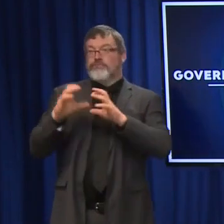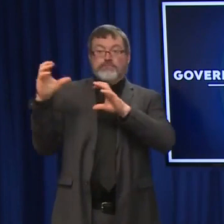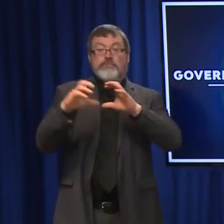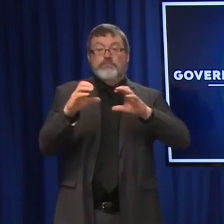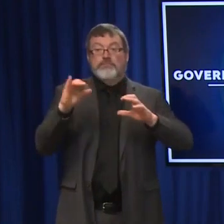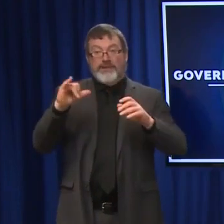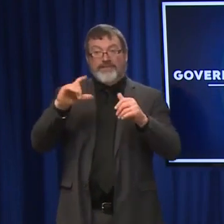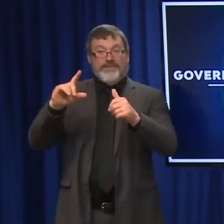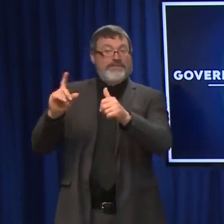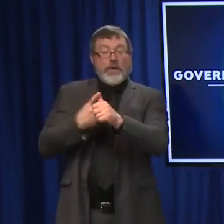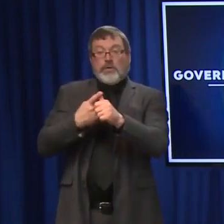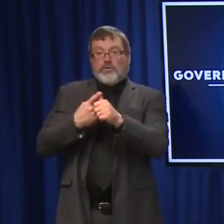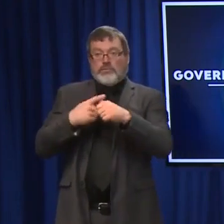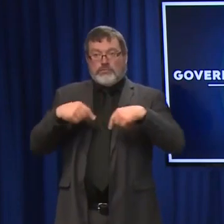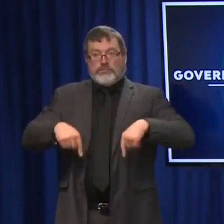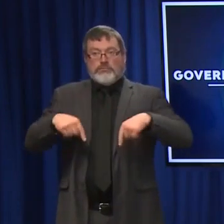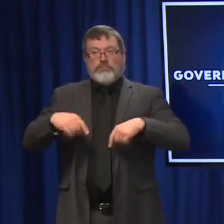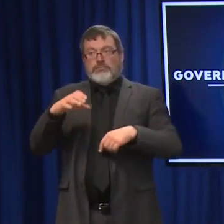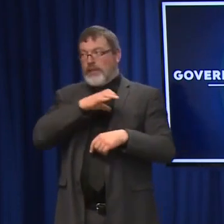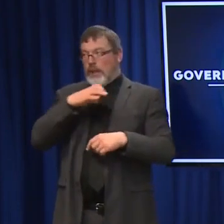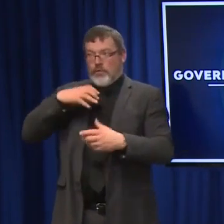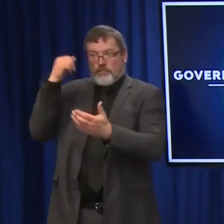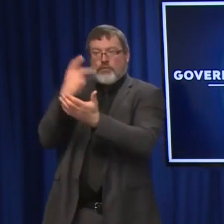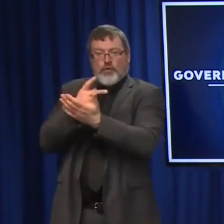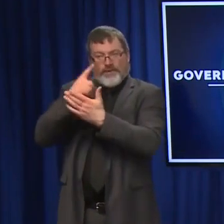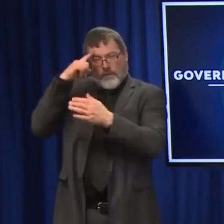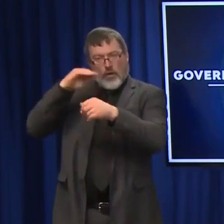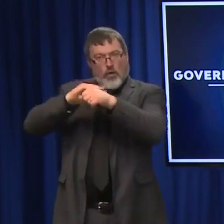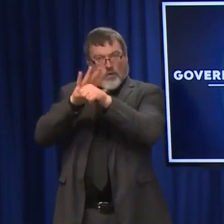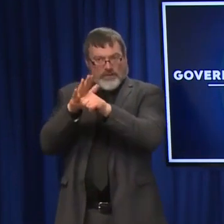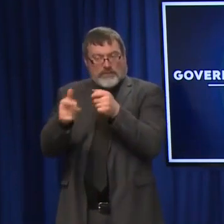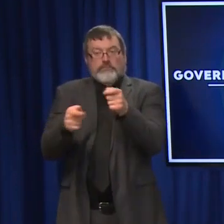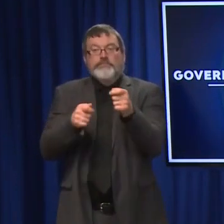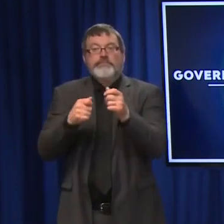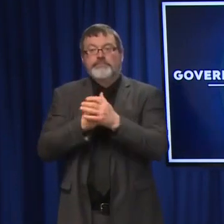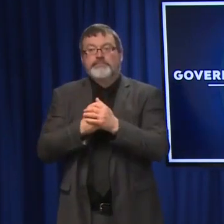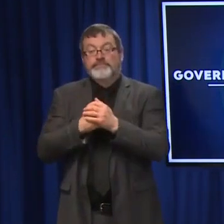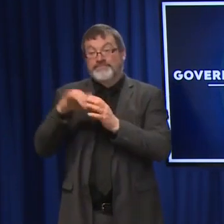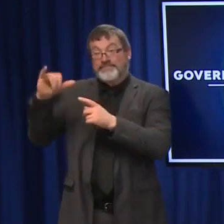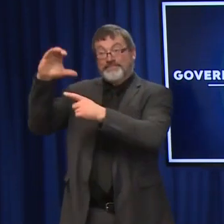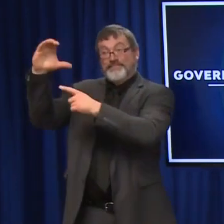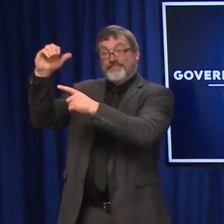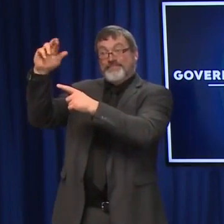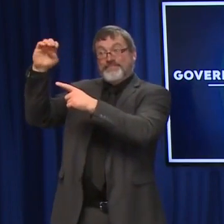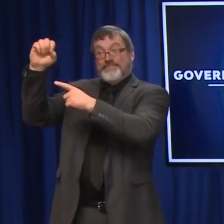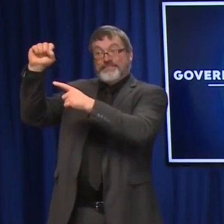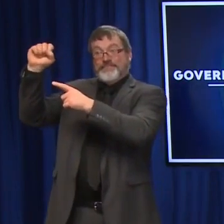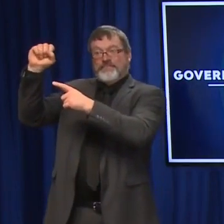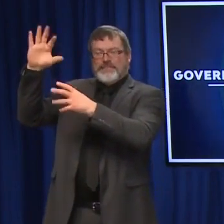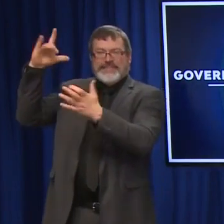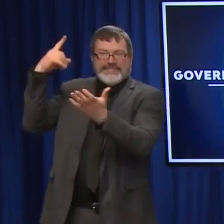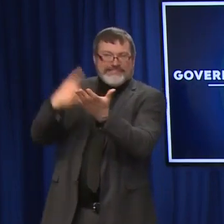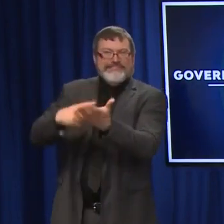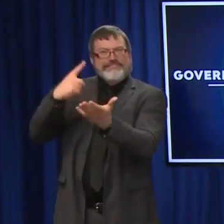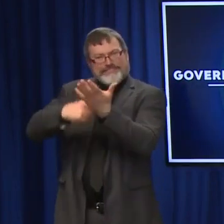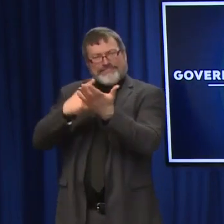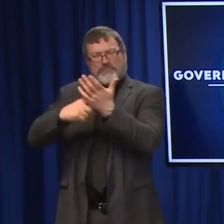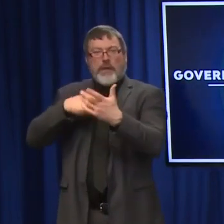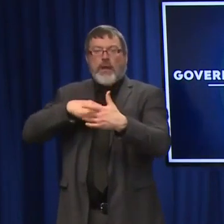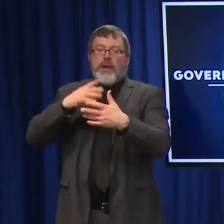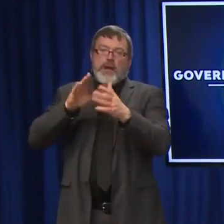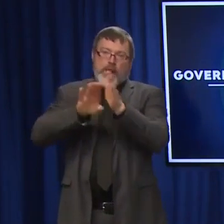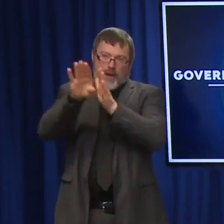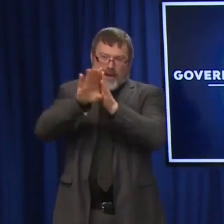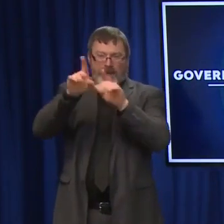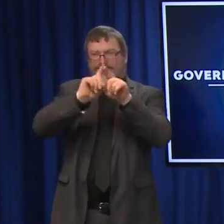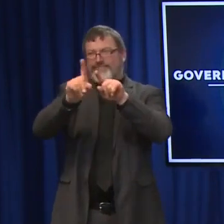very helpful, was release a lot of money in CARES Act funding. We talked a lot about CARES Act programs and opportunities last year. We did